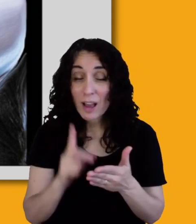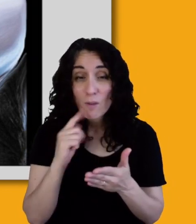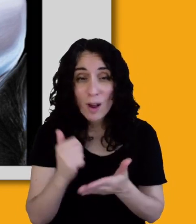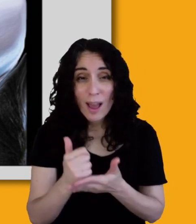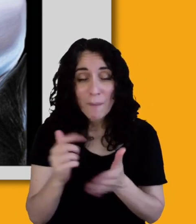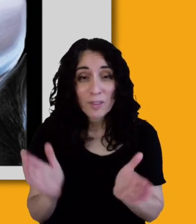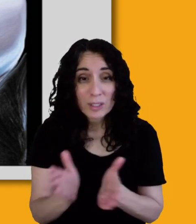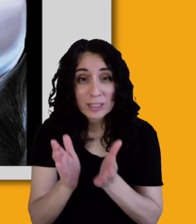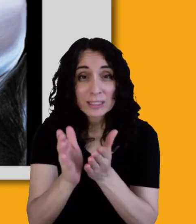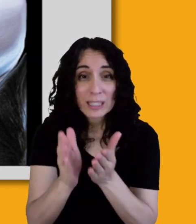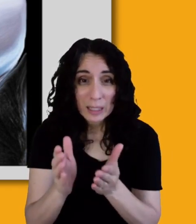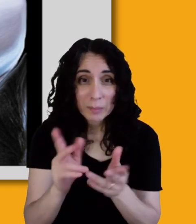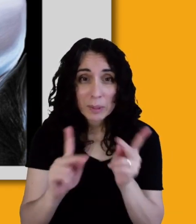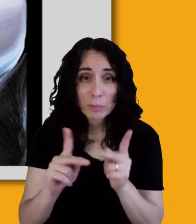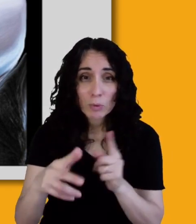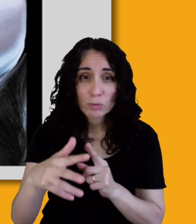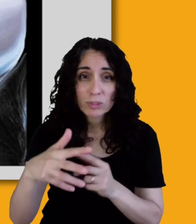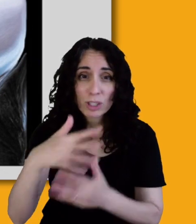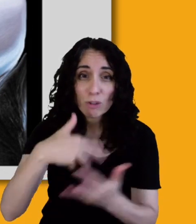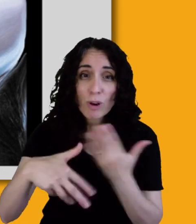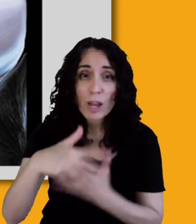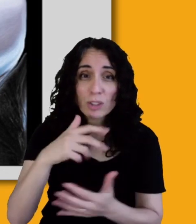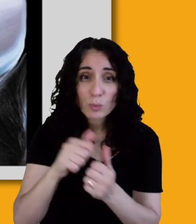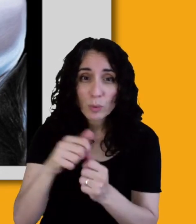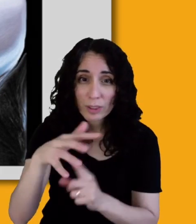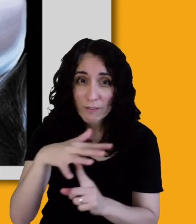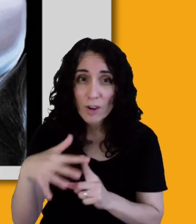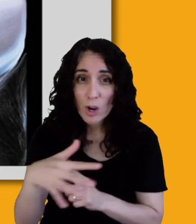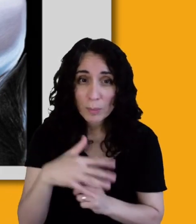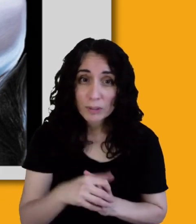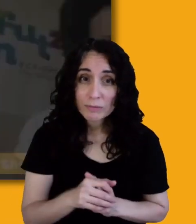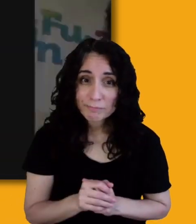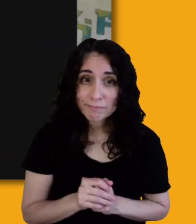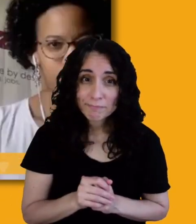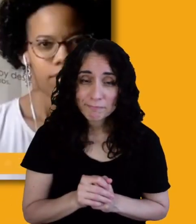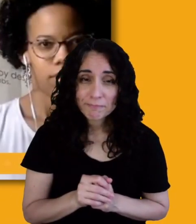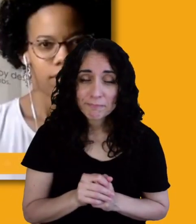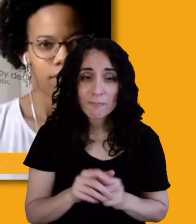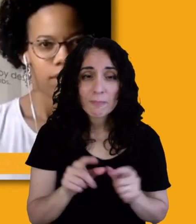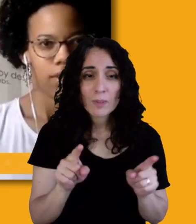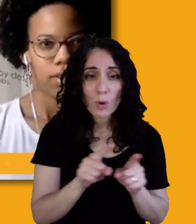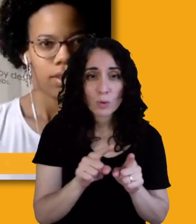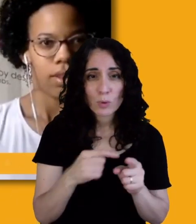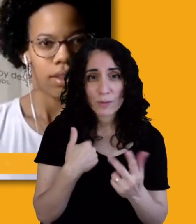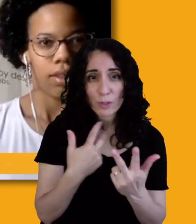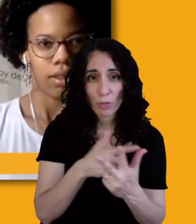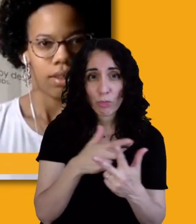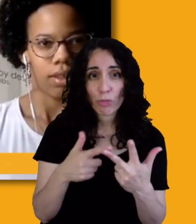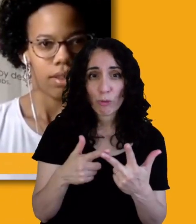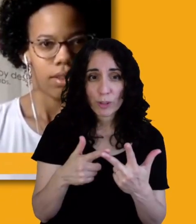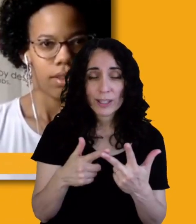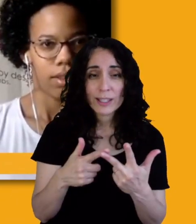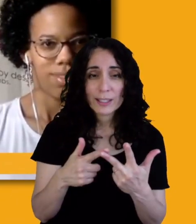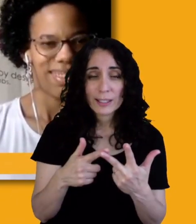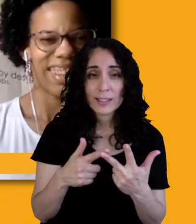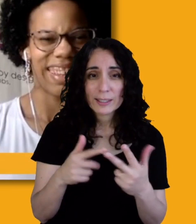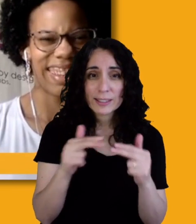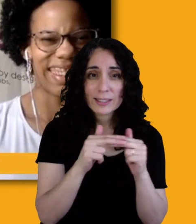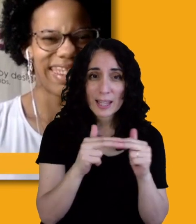we, we wanted to show, um, if you're ready for it, Shanique, those three slides, um, or I should say Lisa. Um, but the,